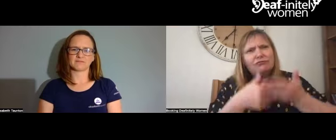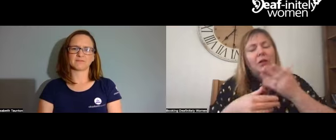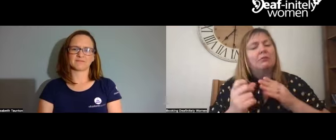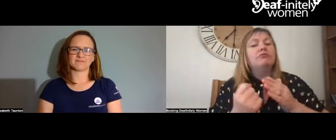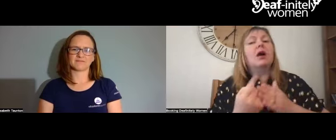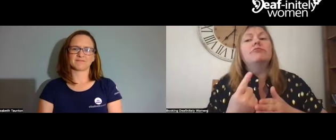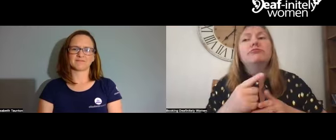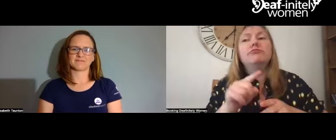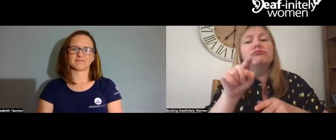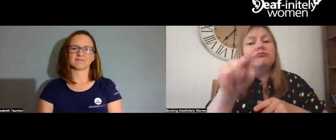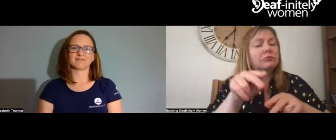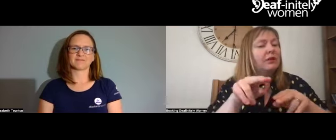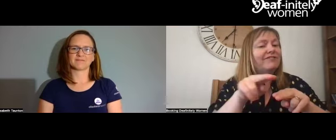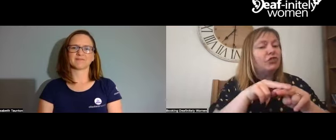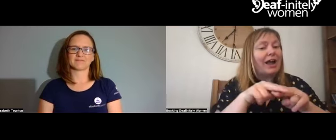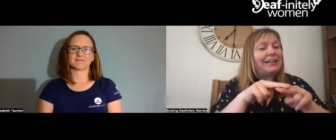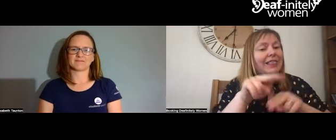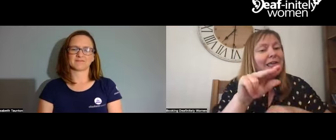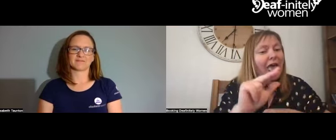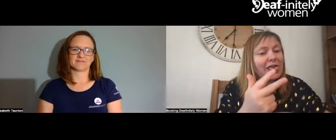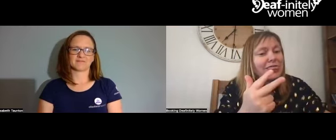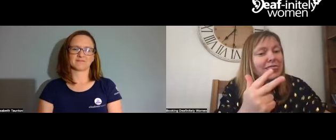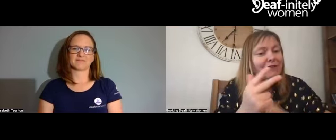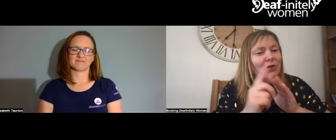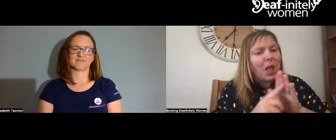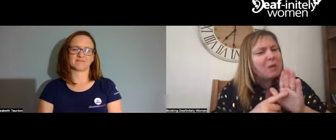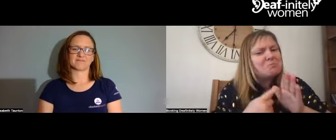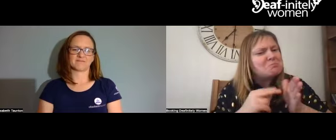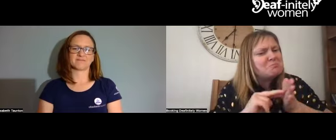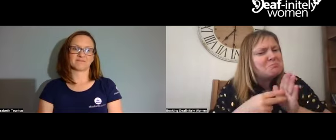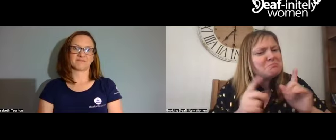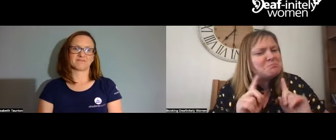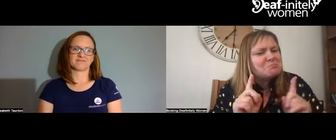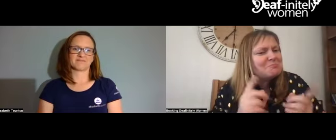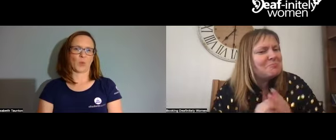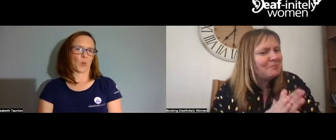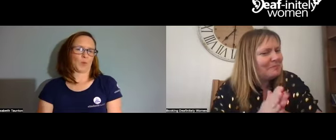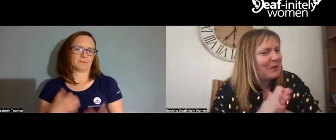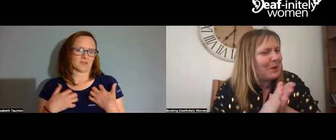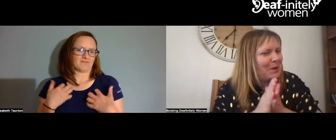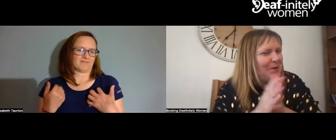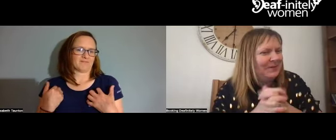Tell me briefly about what you're going to be teaching us on the Friday, the 8th of July. What's your plans are?